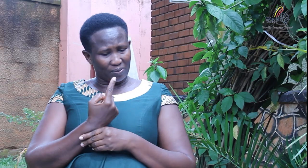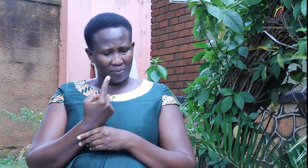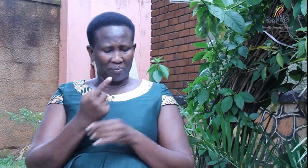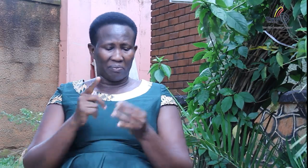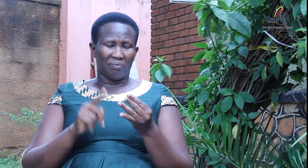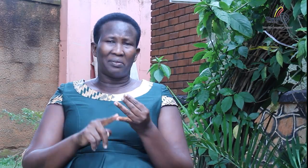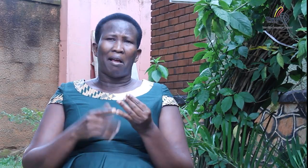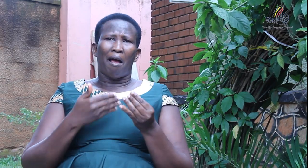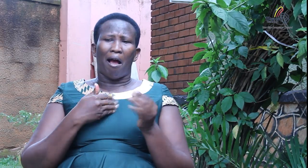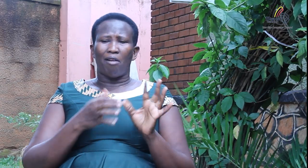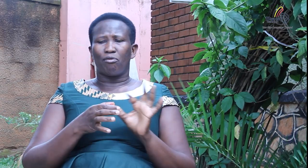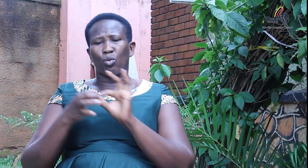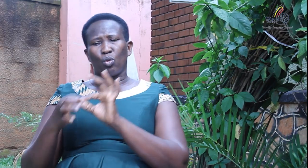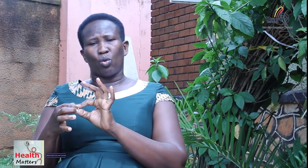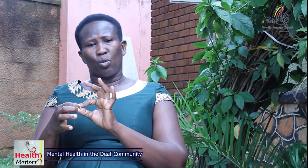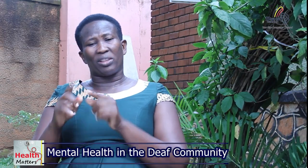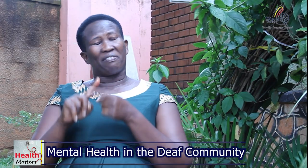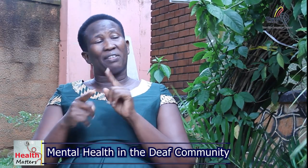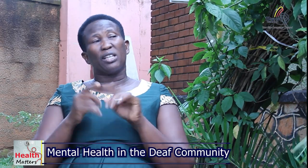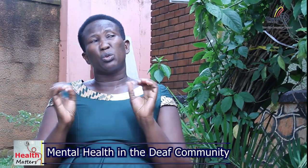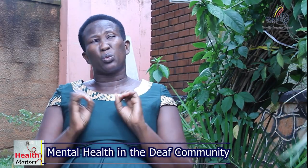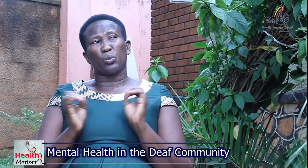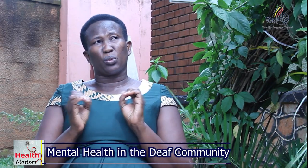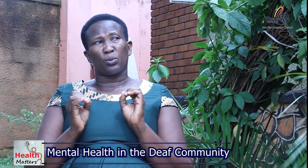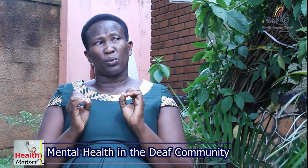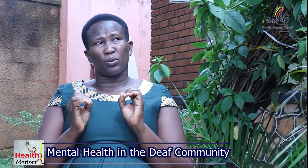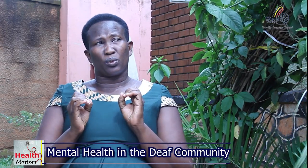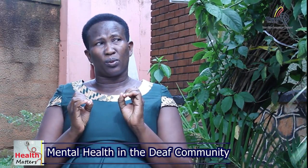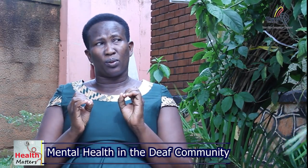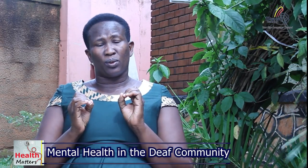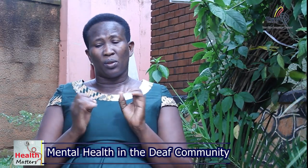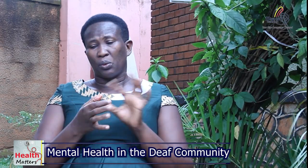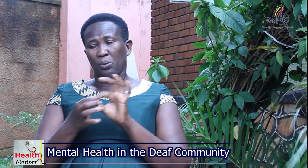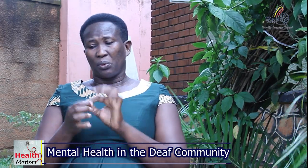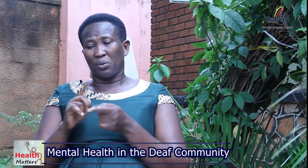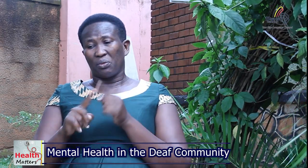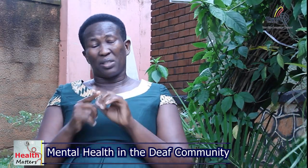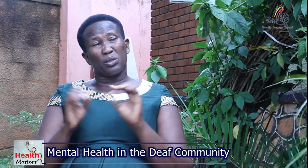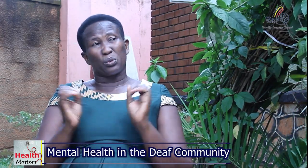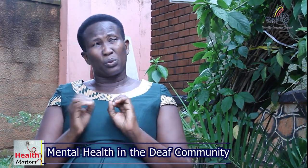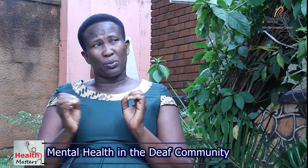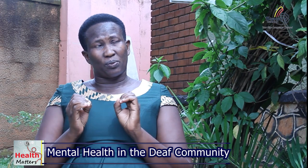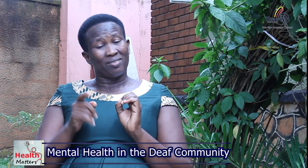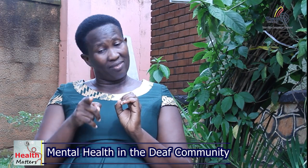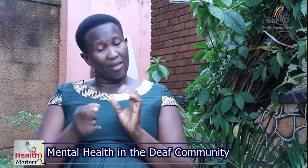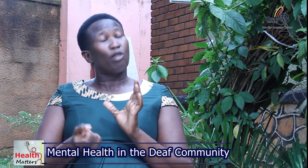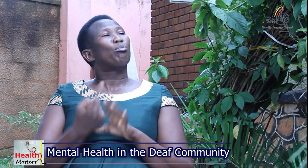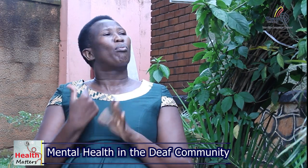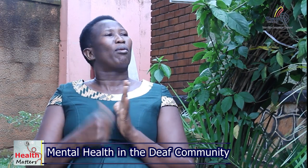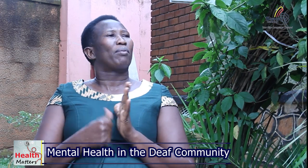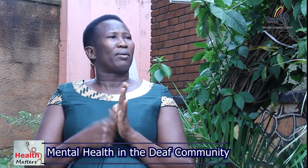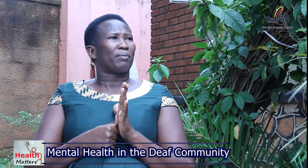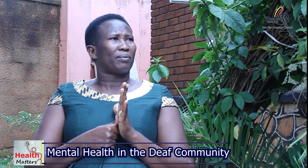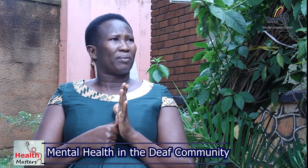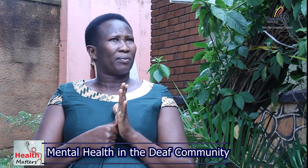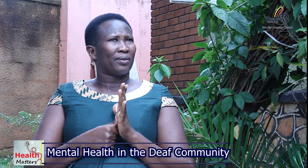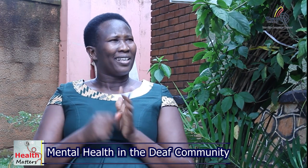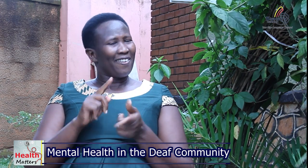become so stressed and you become alone alone then also it's linkage to it there's also that link that there is no